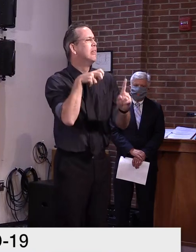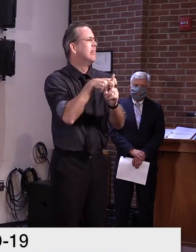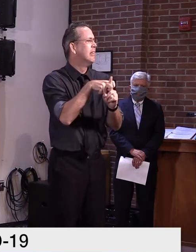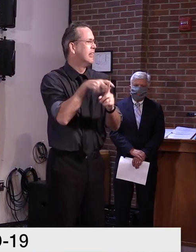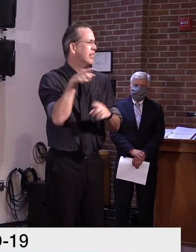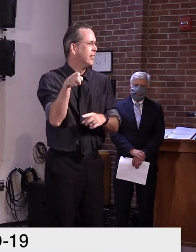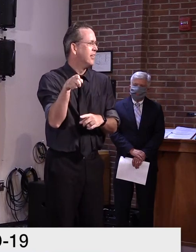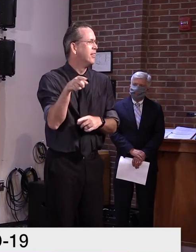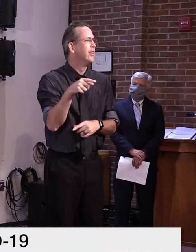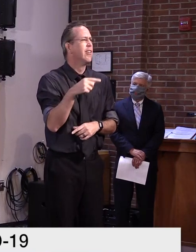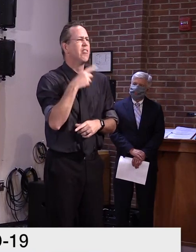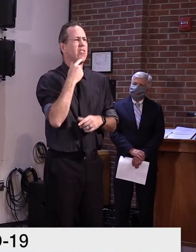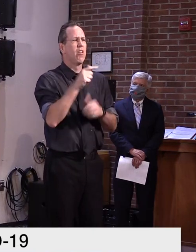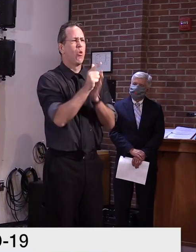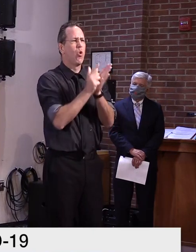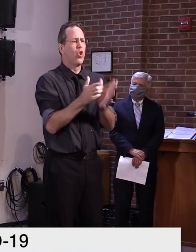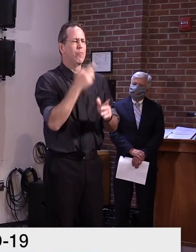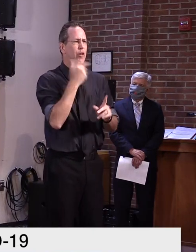office, I would think.